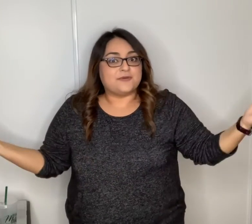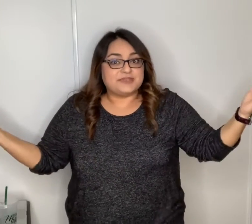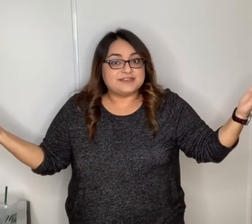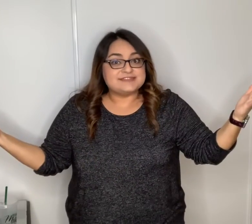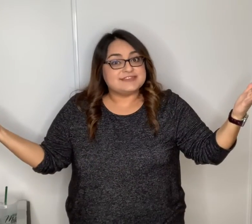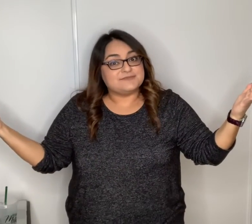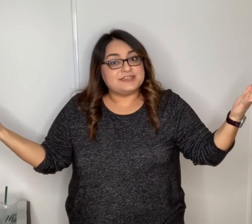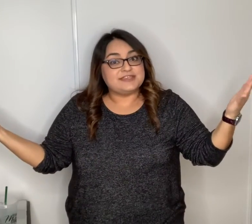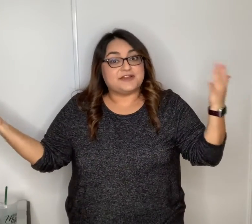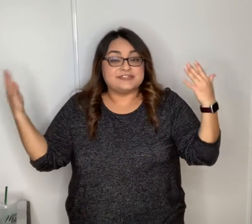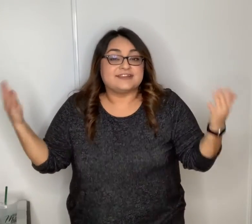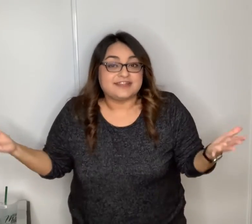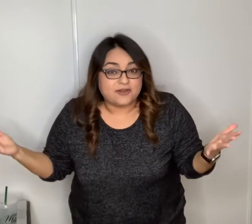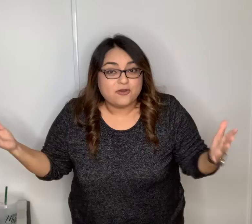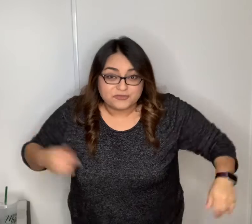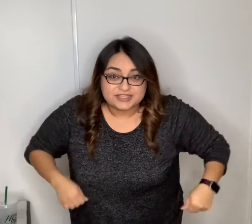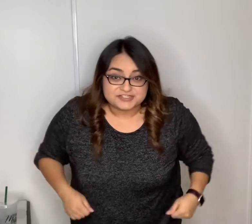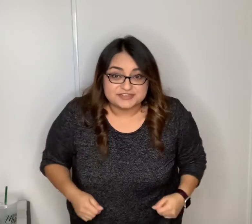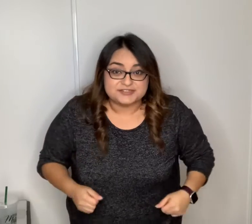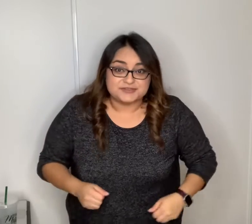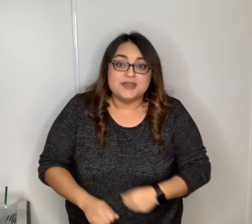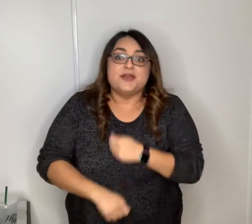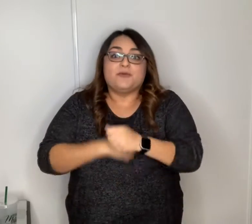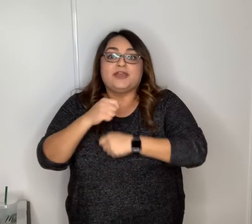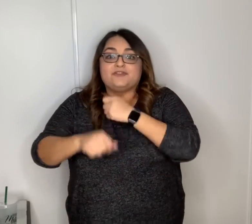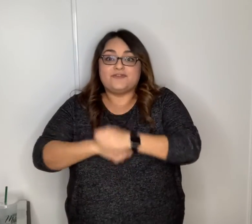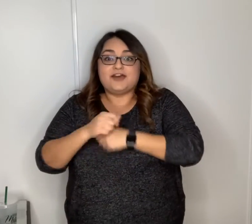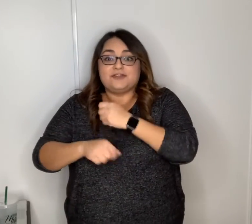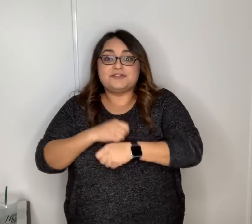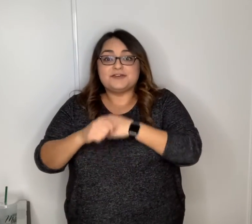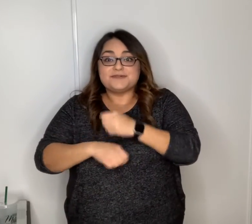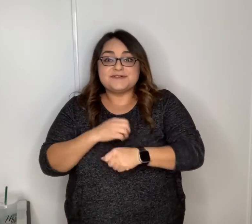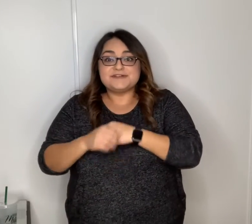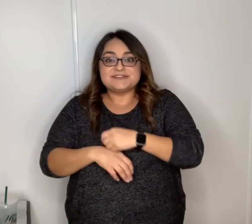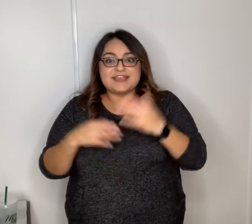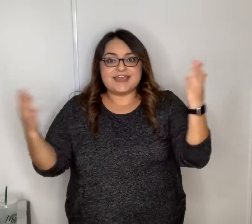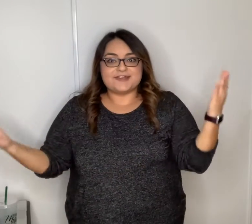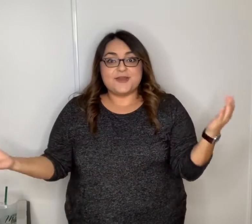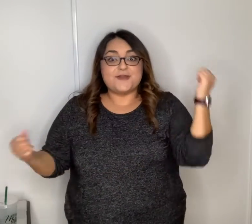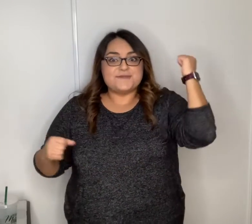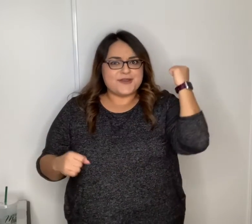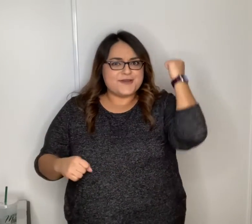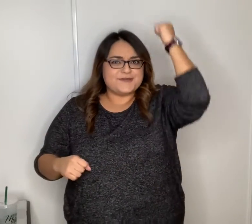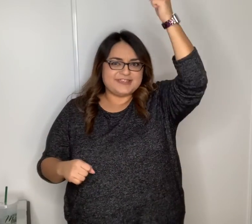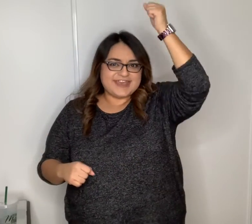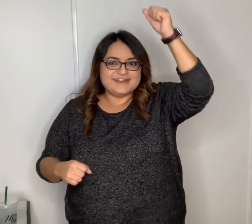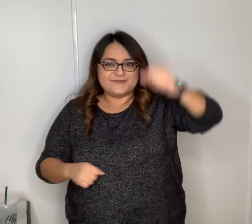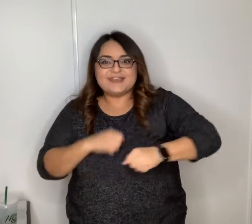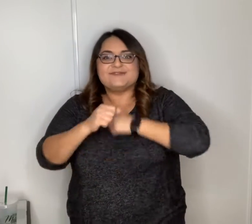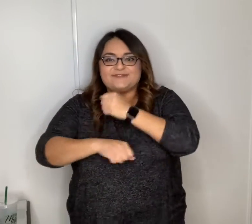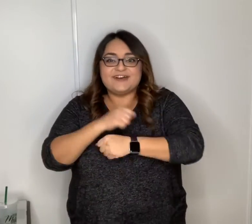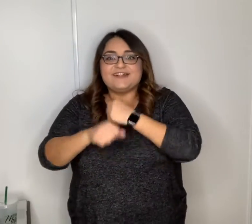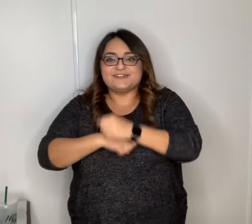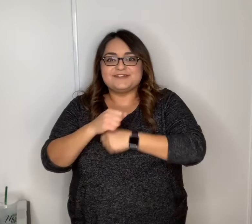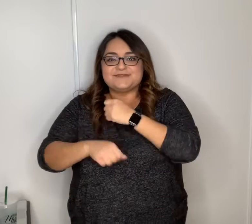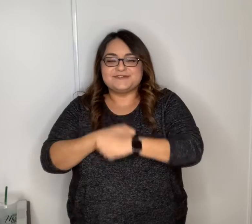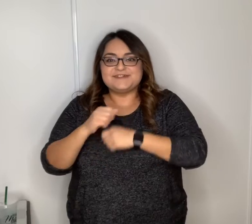because it we are technically at home we can change it to when we follow the rules at home oh yeah when we follow the rules